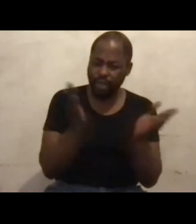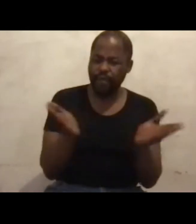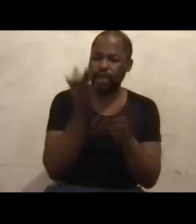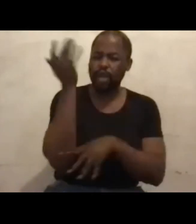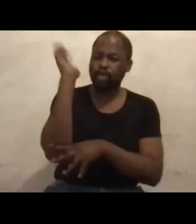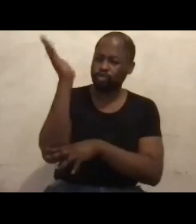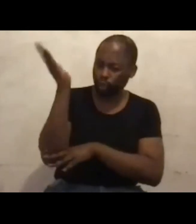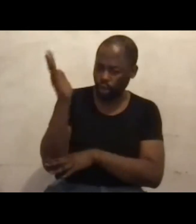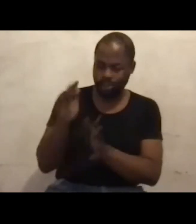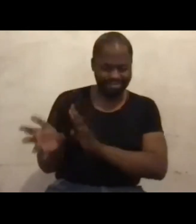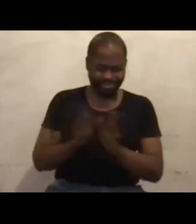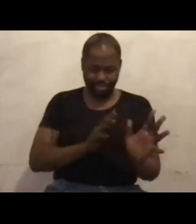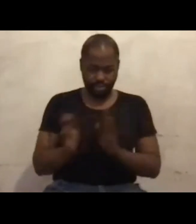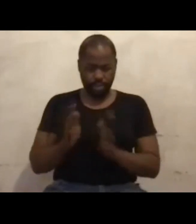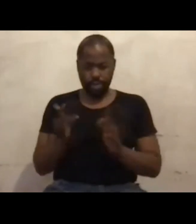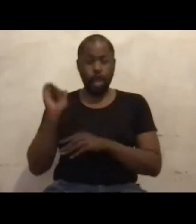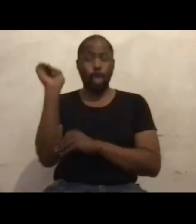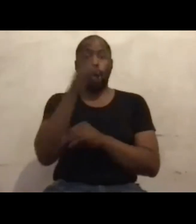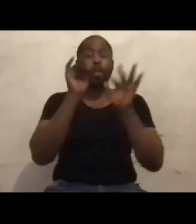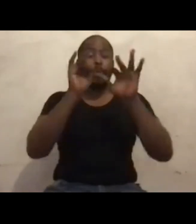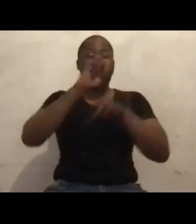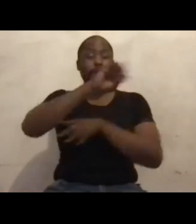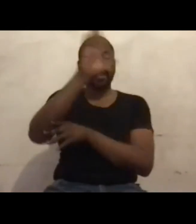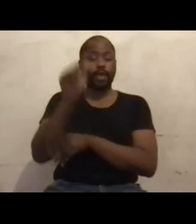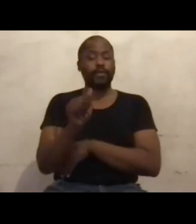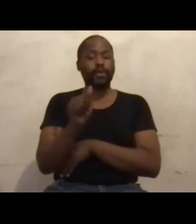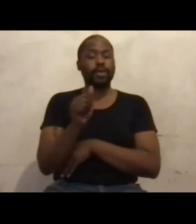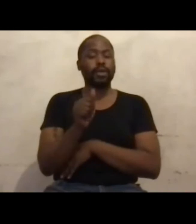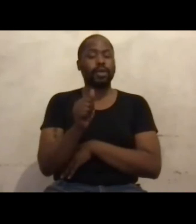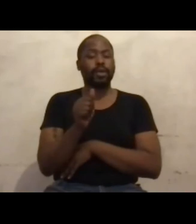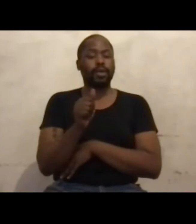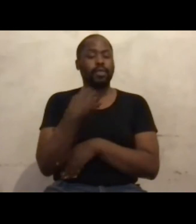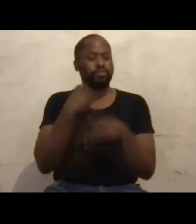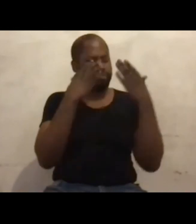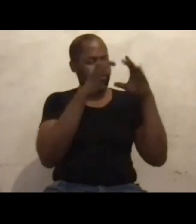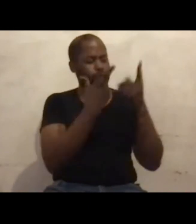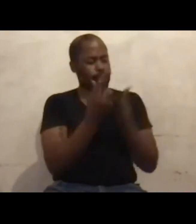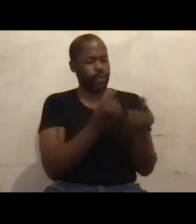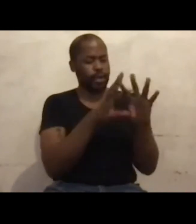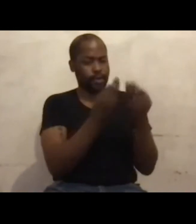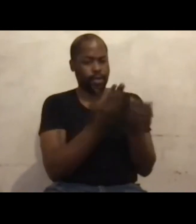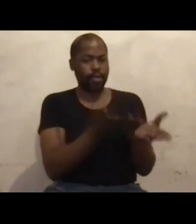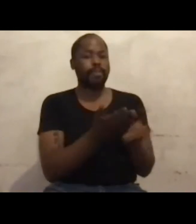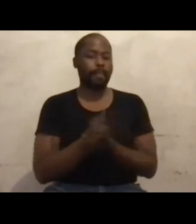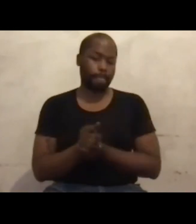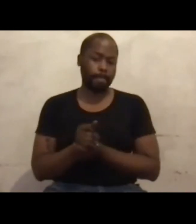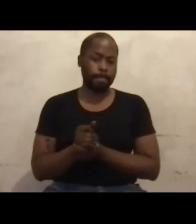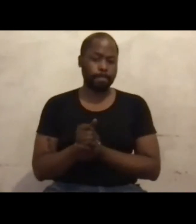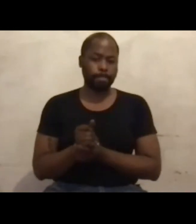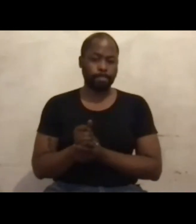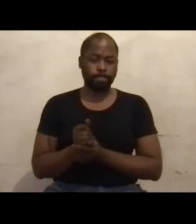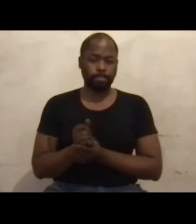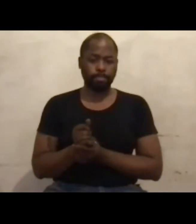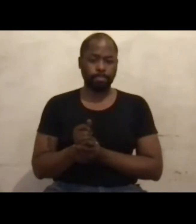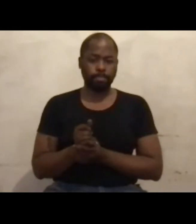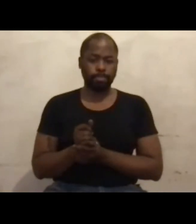almost everybody in South Africa. So the book is a body of work that is not only just my mind